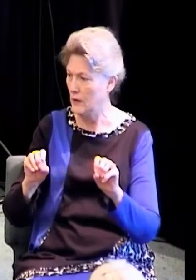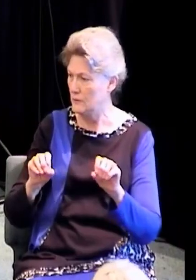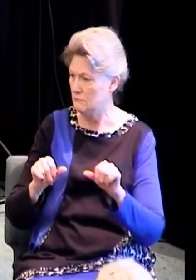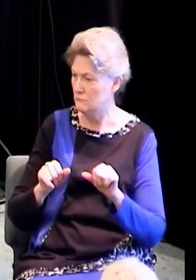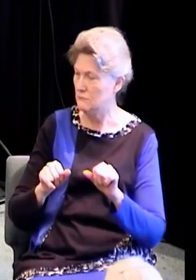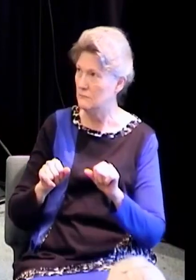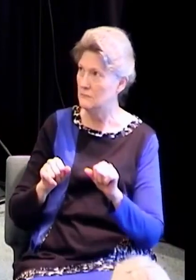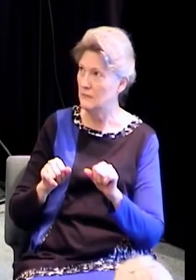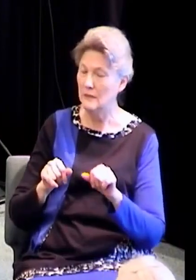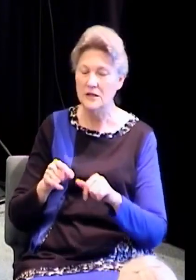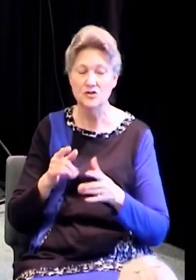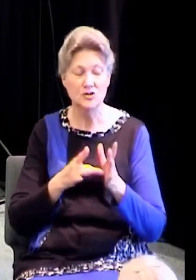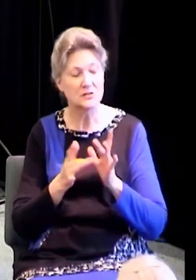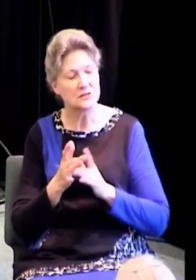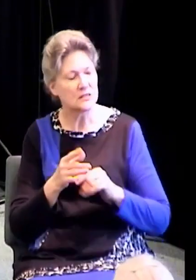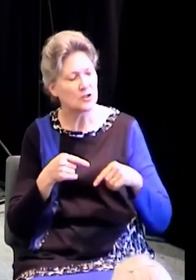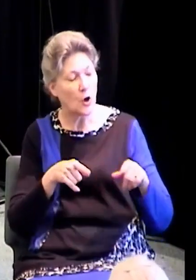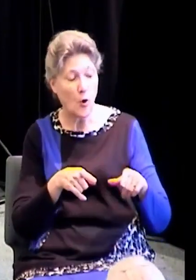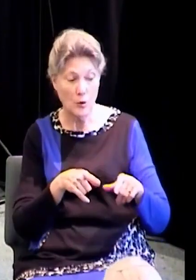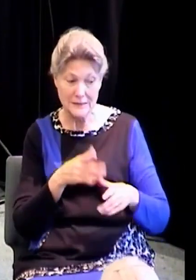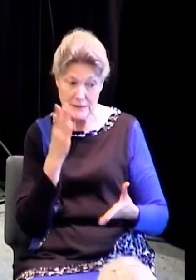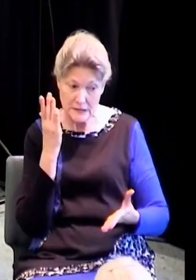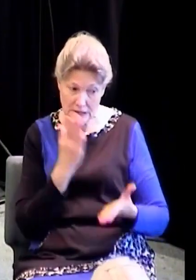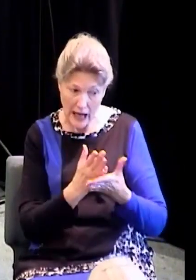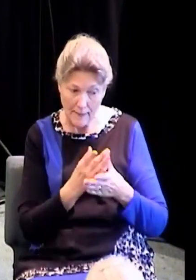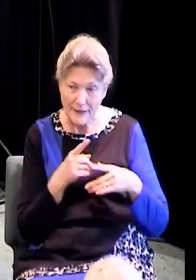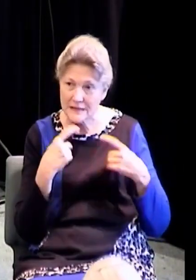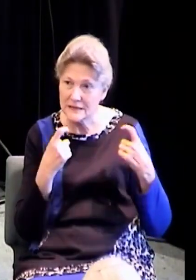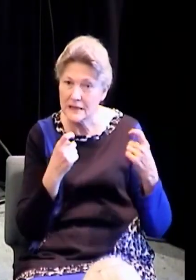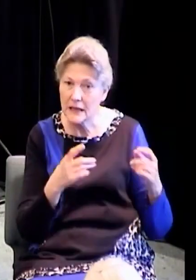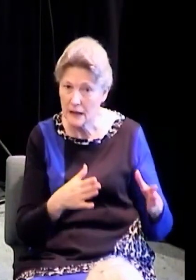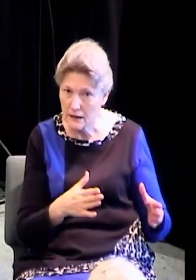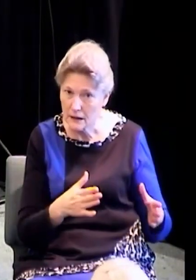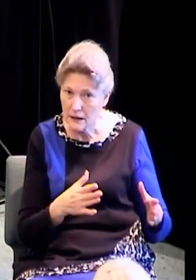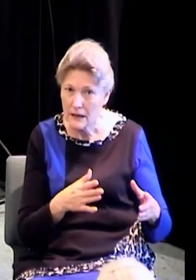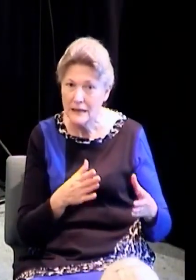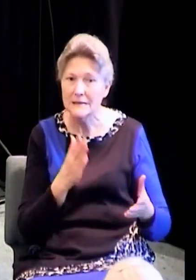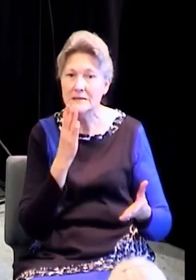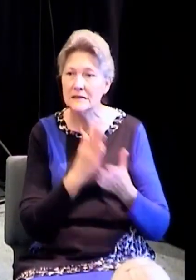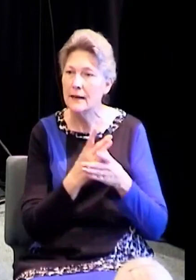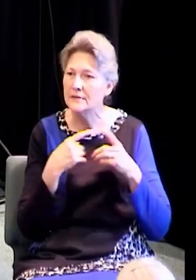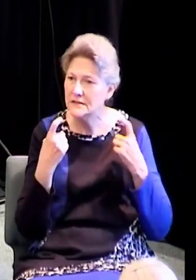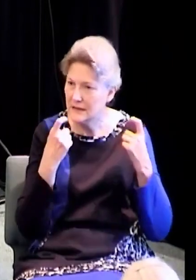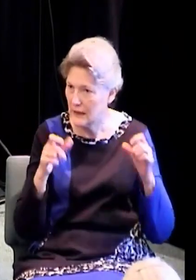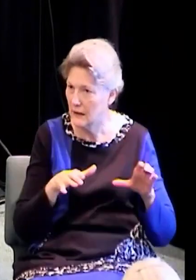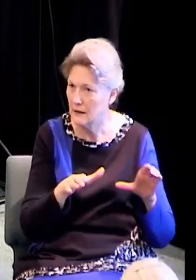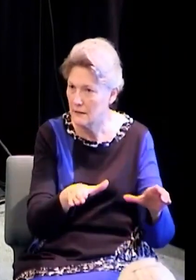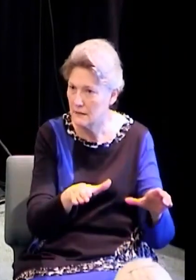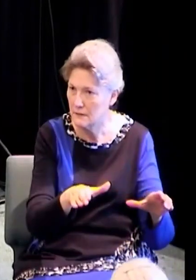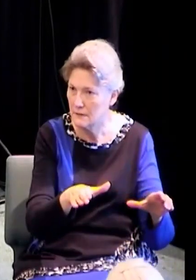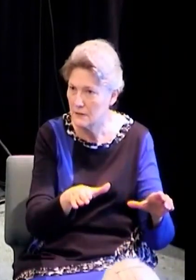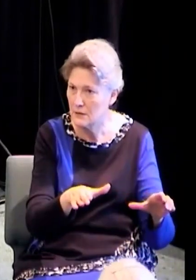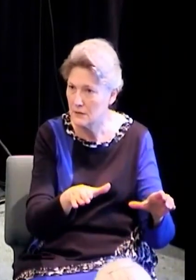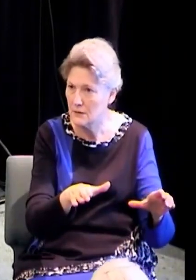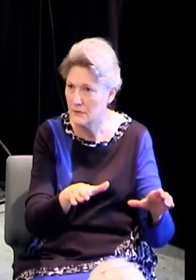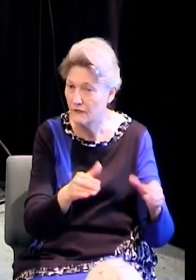our heart and we look and we say, well, I'm not perfect and you know, God will just accept me how I am.